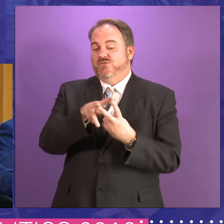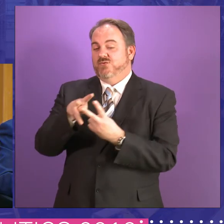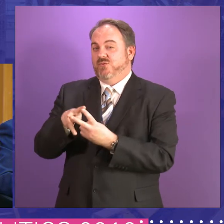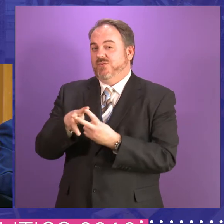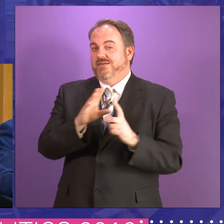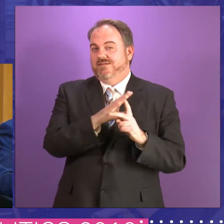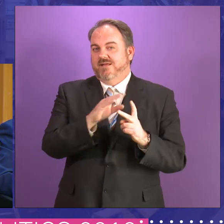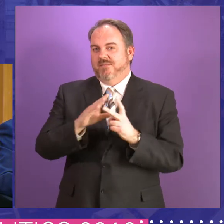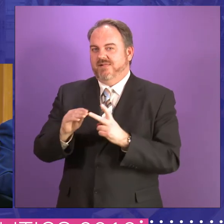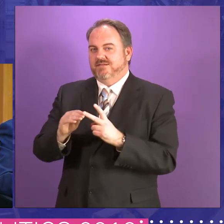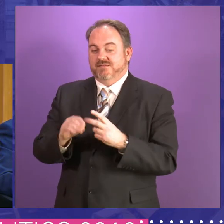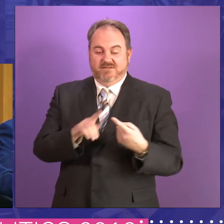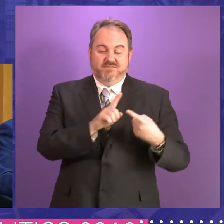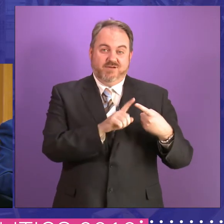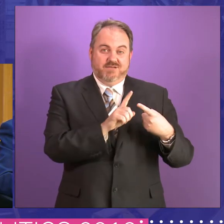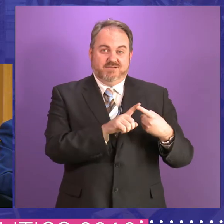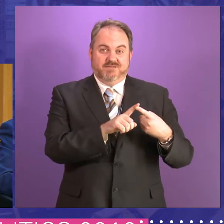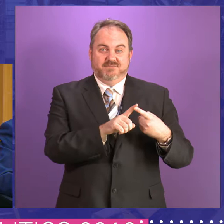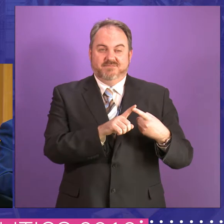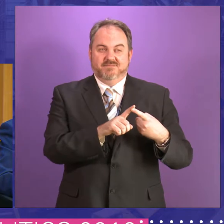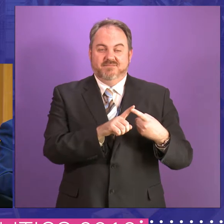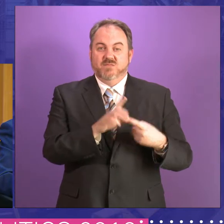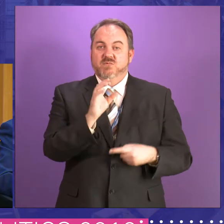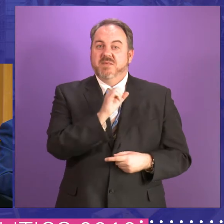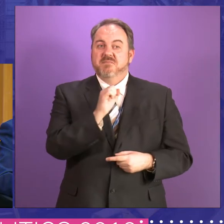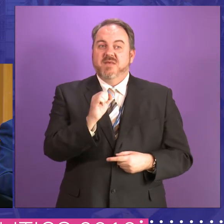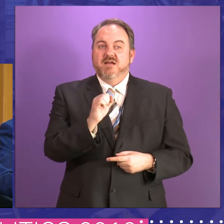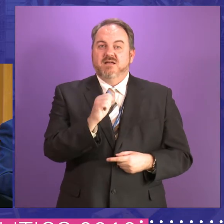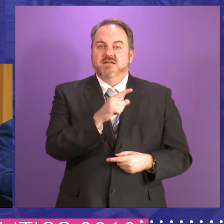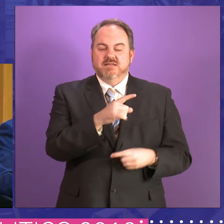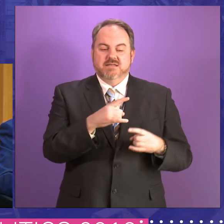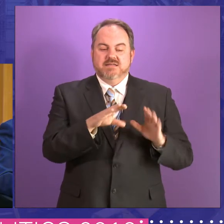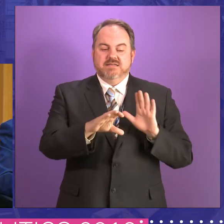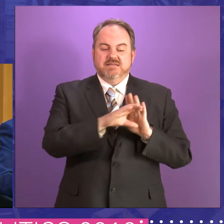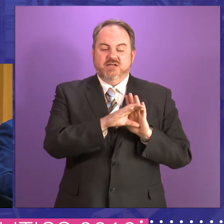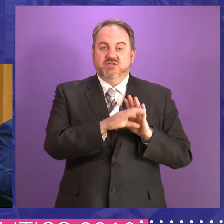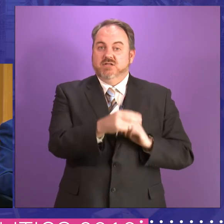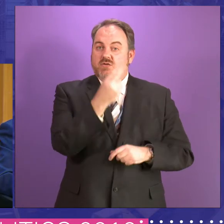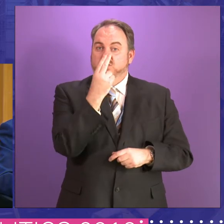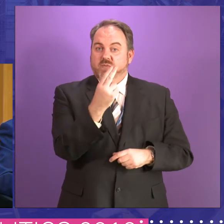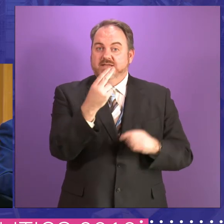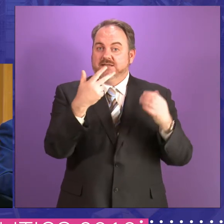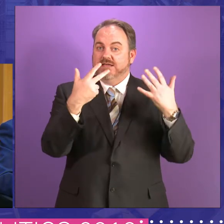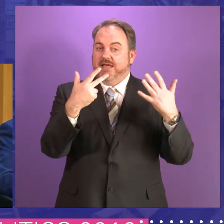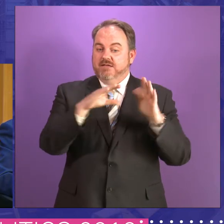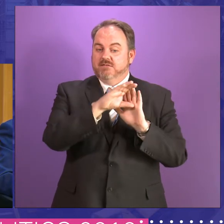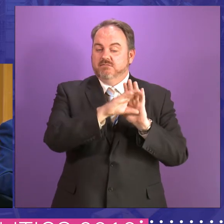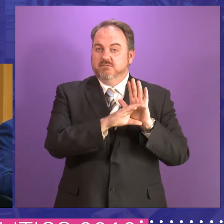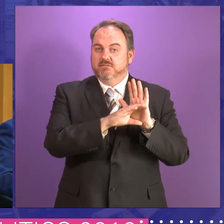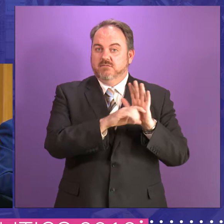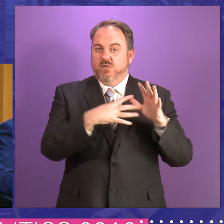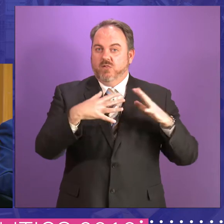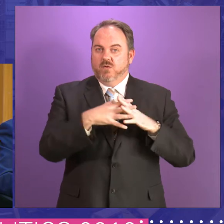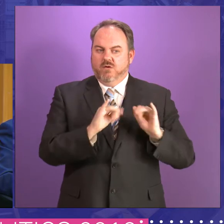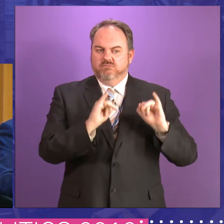The convulsions that we had over Section 20 in the Parliament, right in the